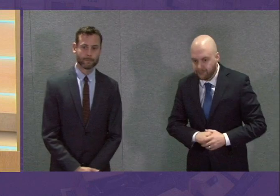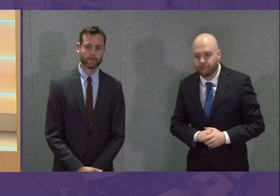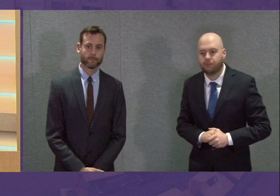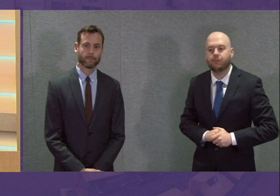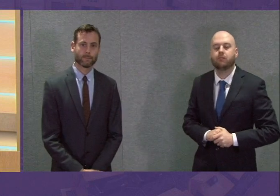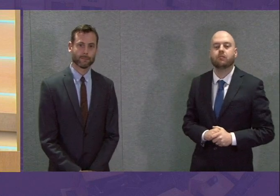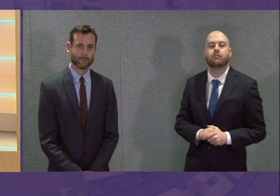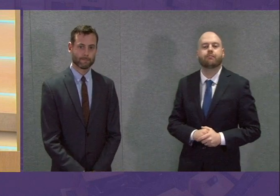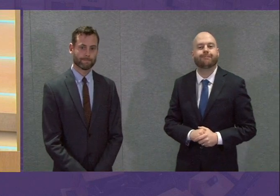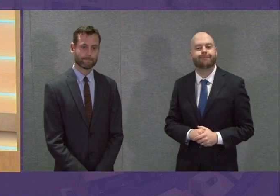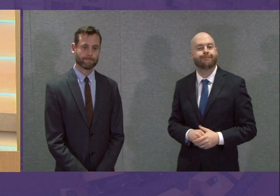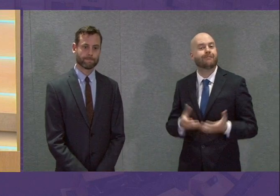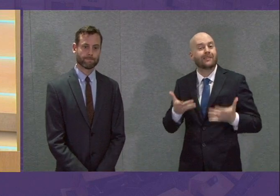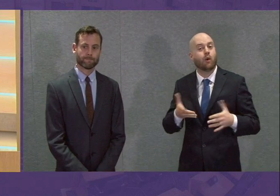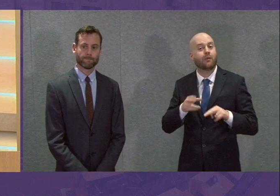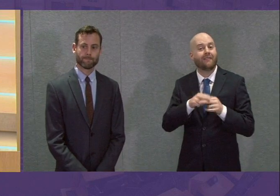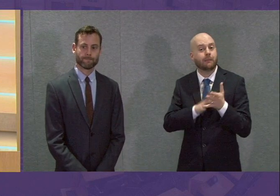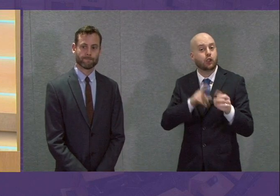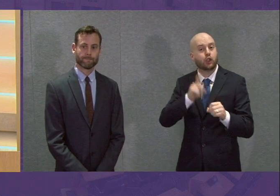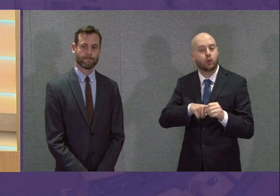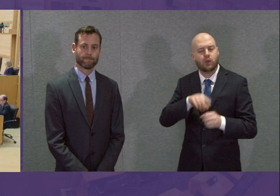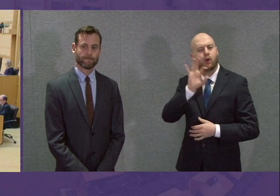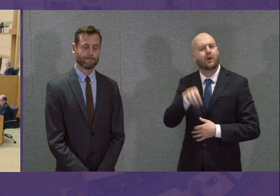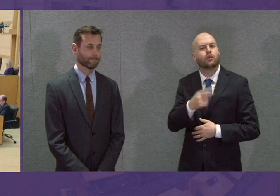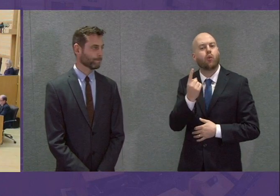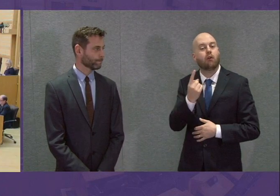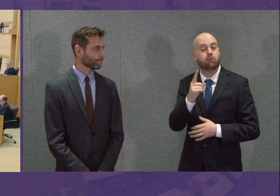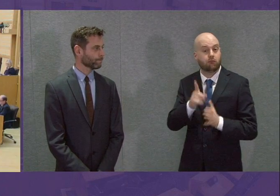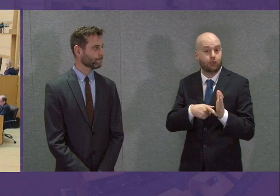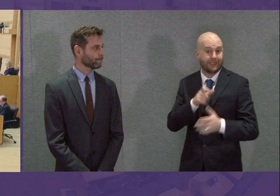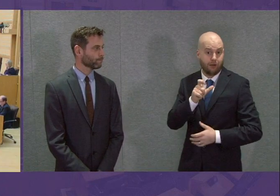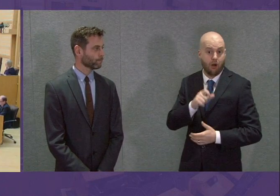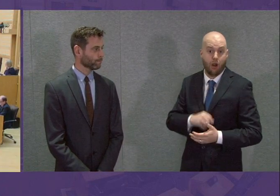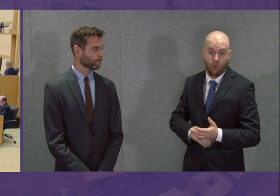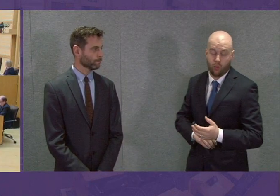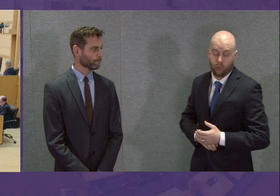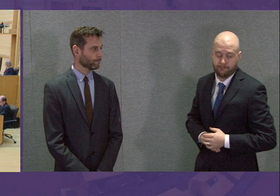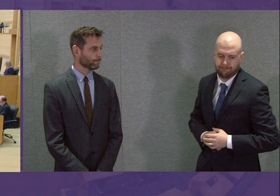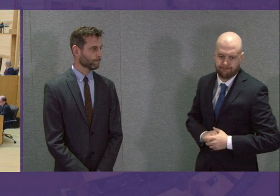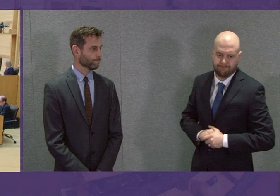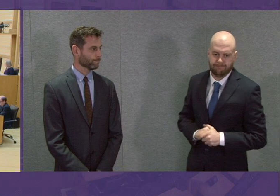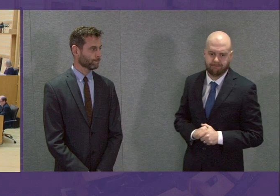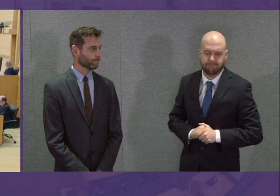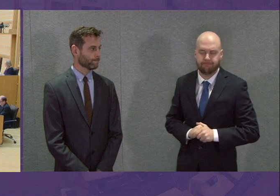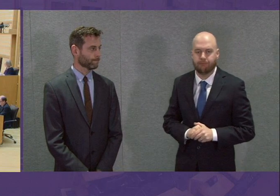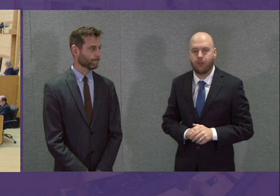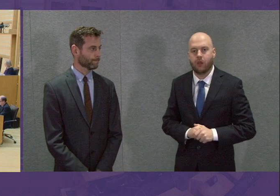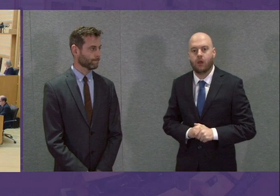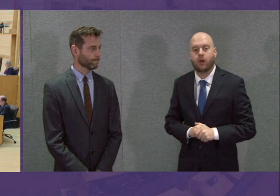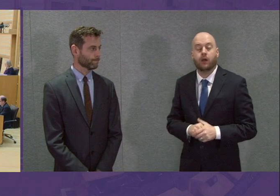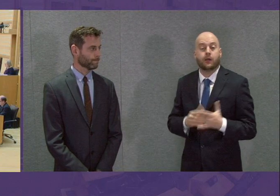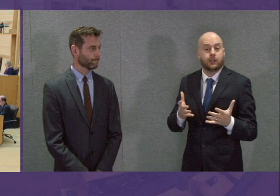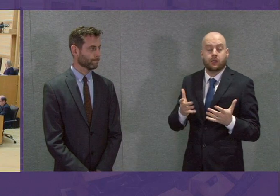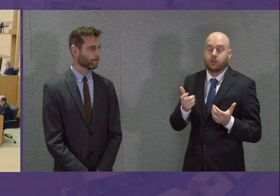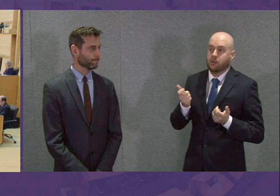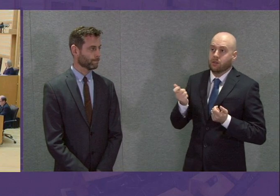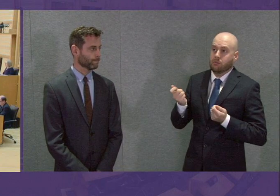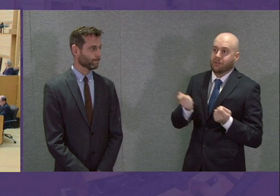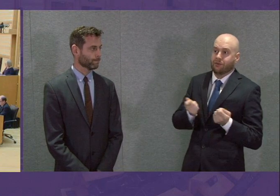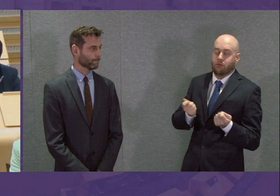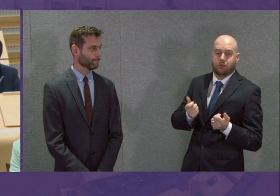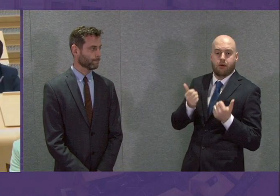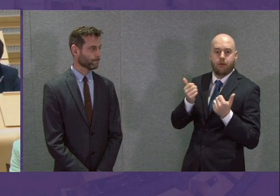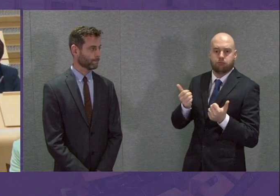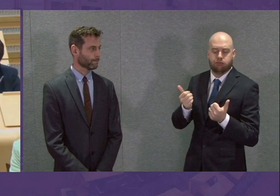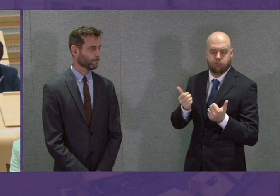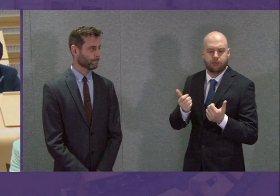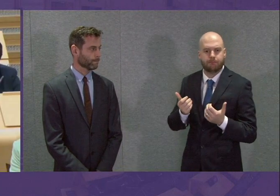First Minister's questions. Question number one from Jackson Carlow. Presiding Officer, in the continuing spirit of asking questions that aim to inform,